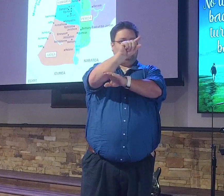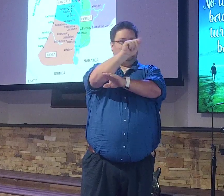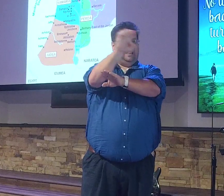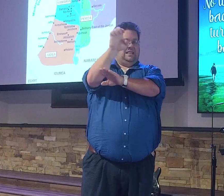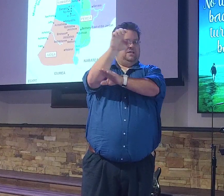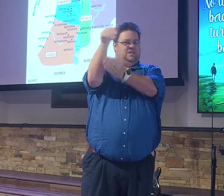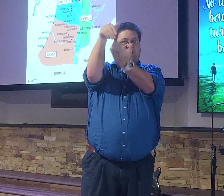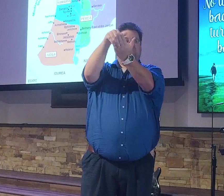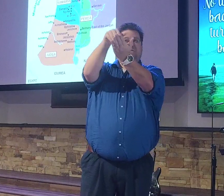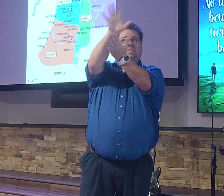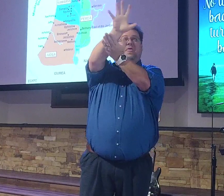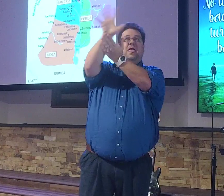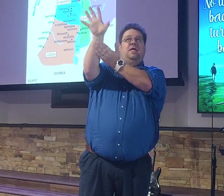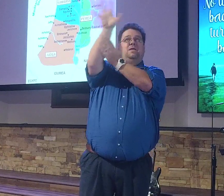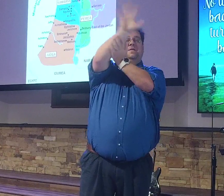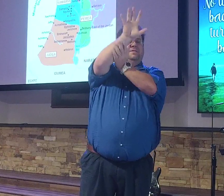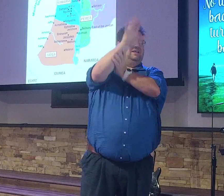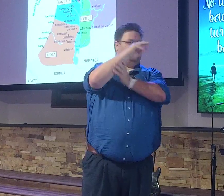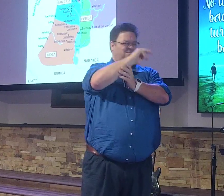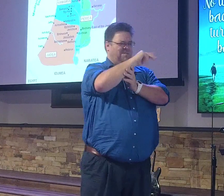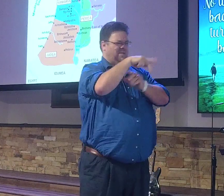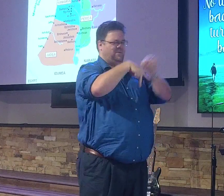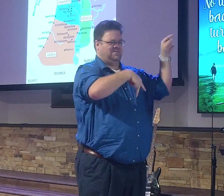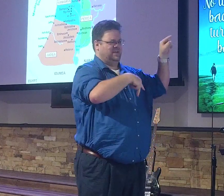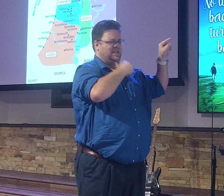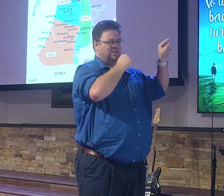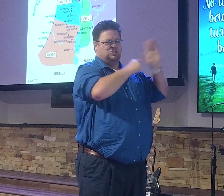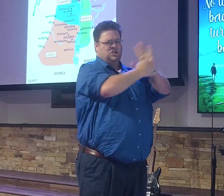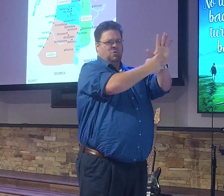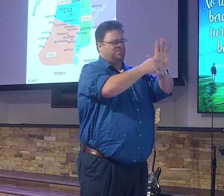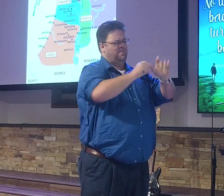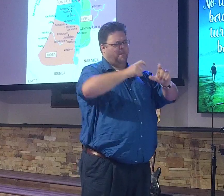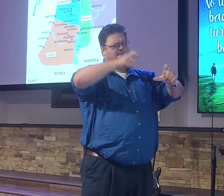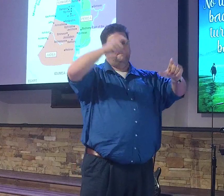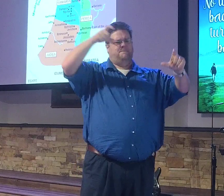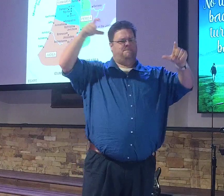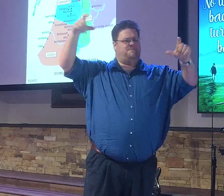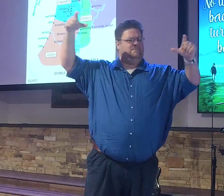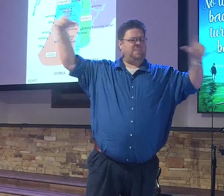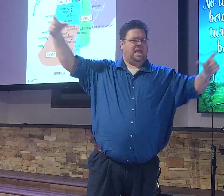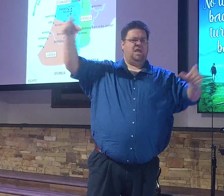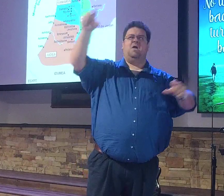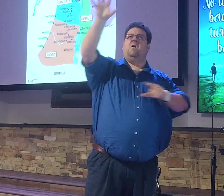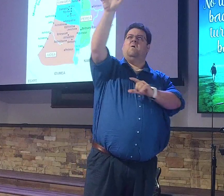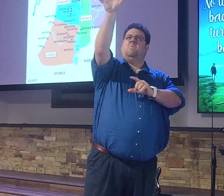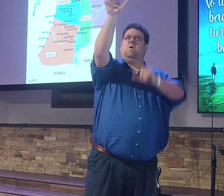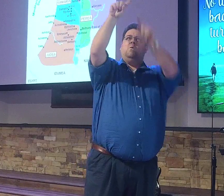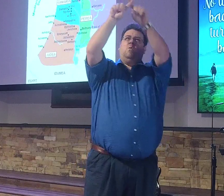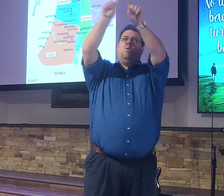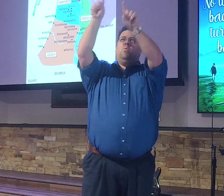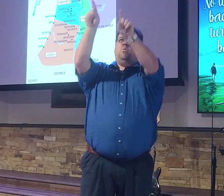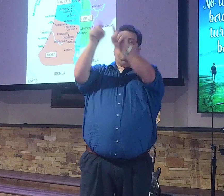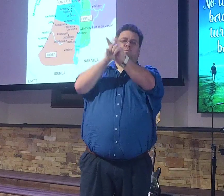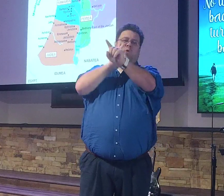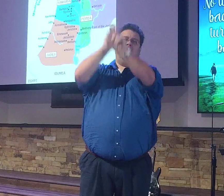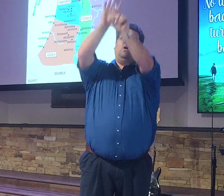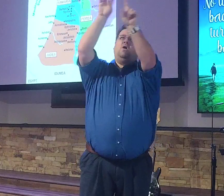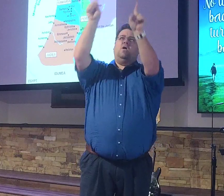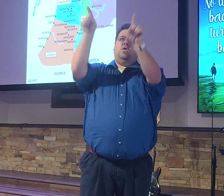a, that map doesn't do it justice. It's a humongous sea, and it's sometimes called Gennesaret, Lake